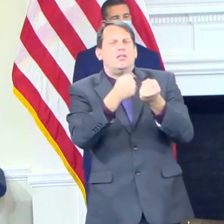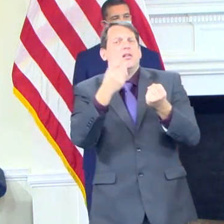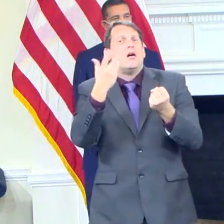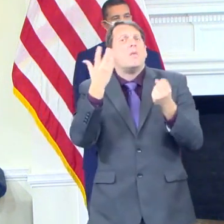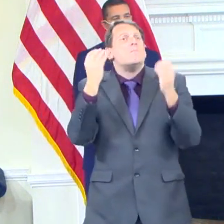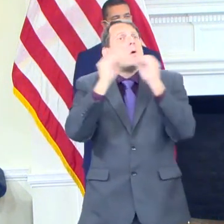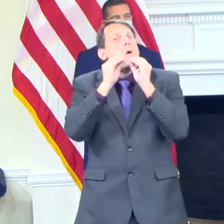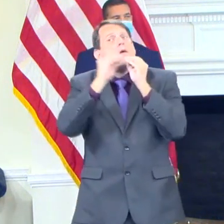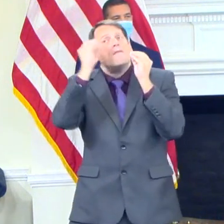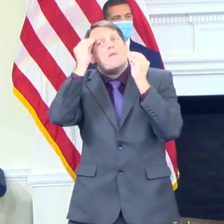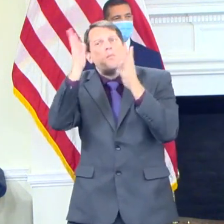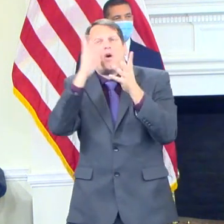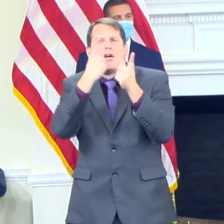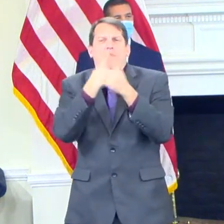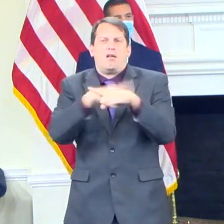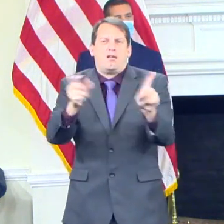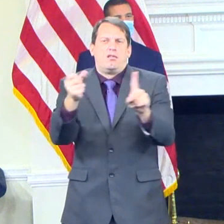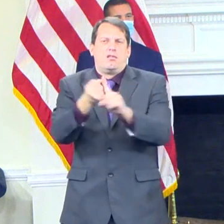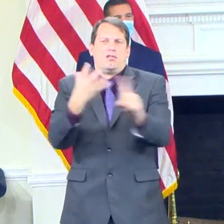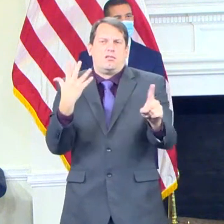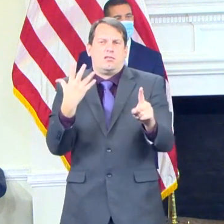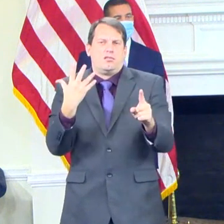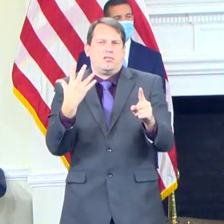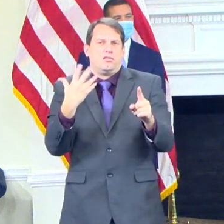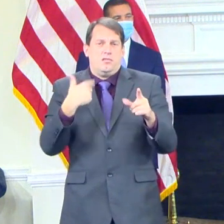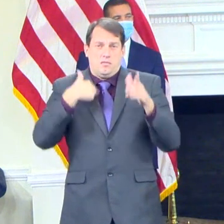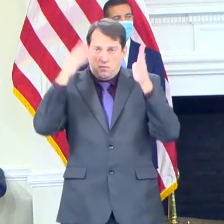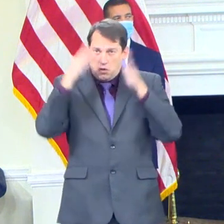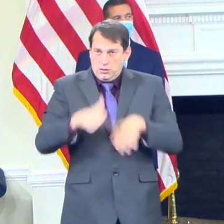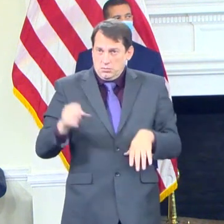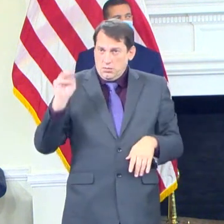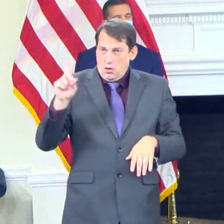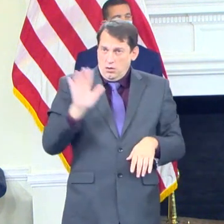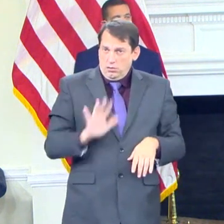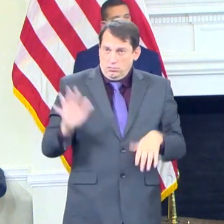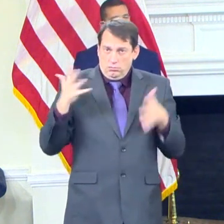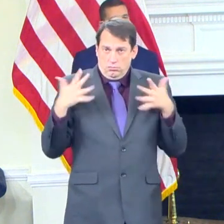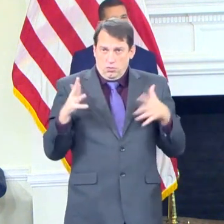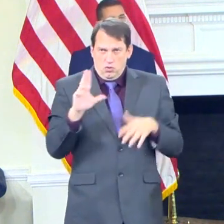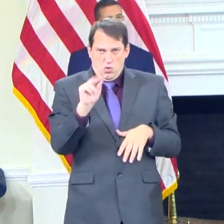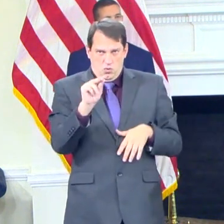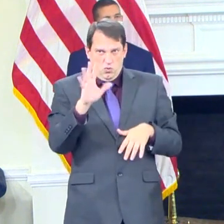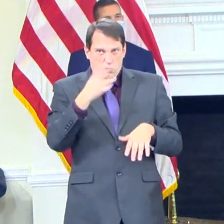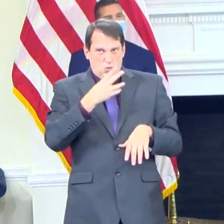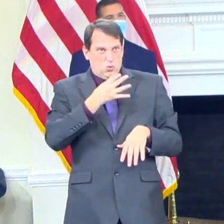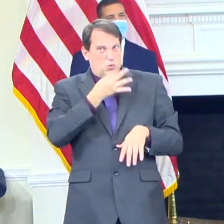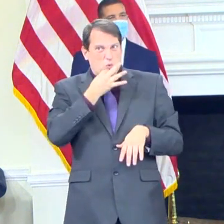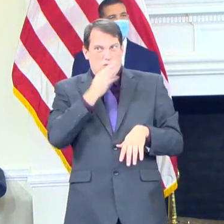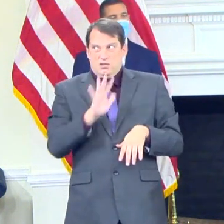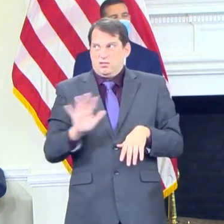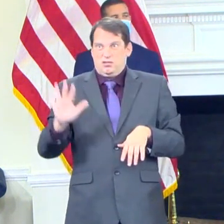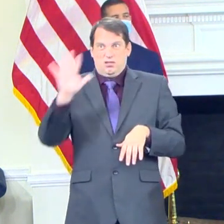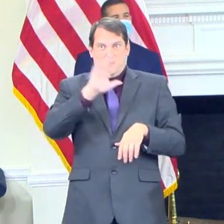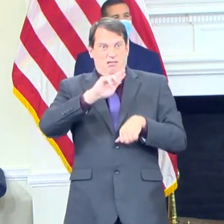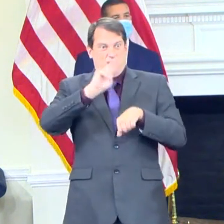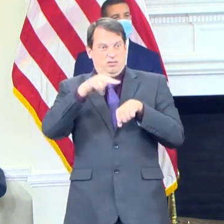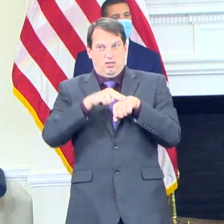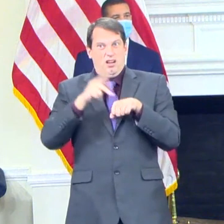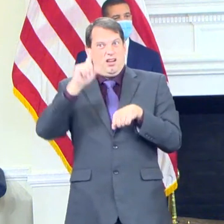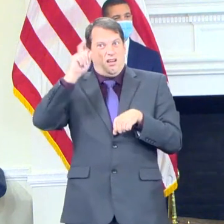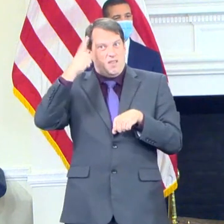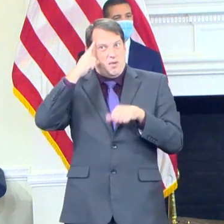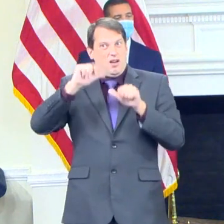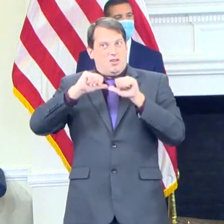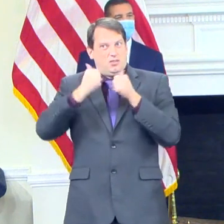happening in Maryland. We had a big meeting of the Governor's Association, Republican governors, last week where all of the governors discussed this problem. I think the president is